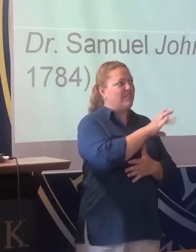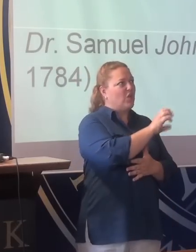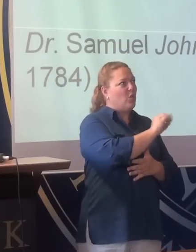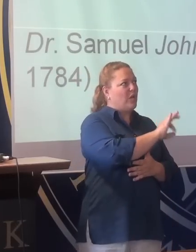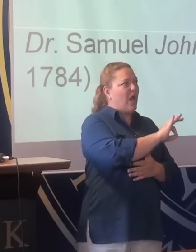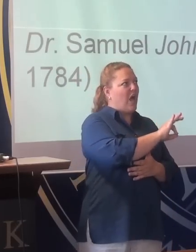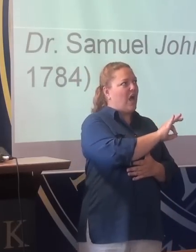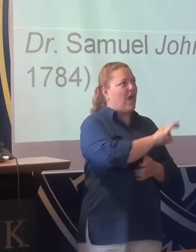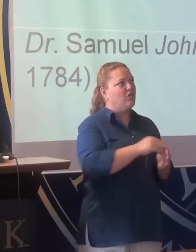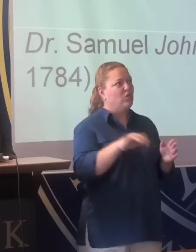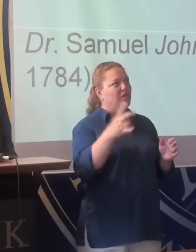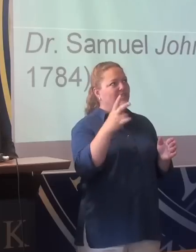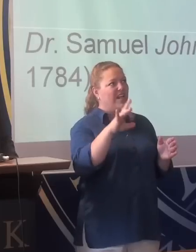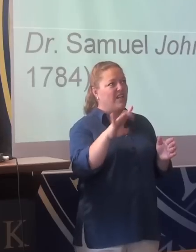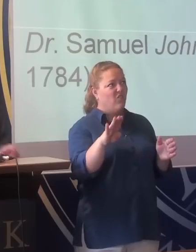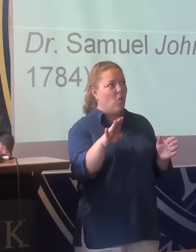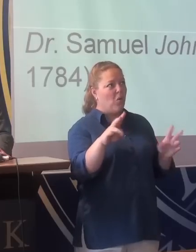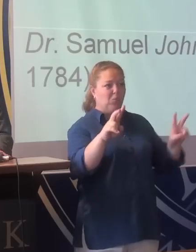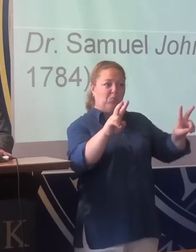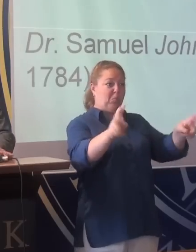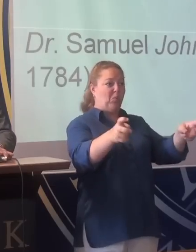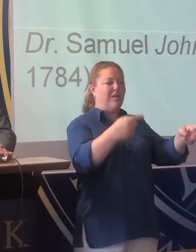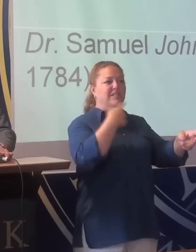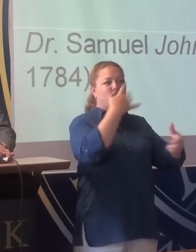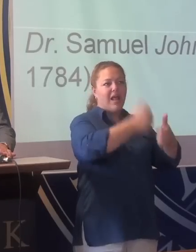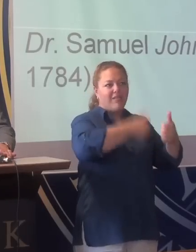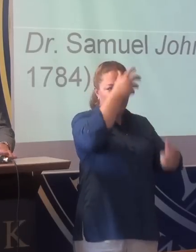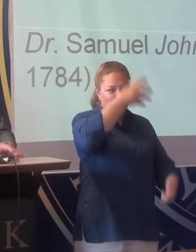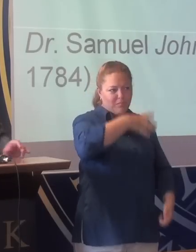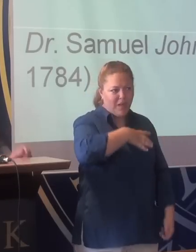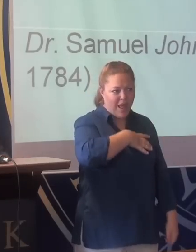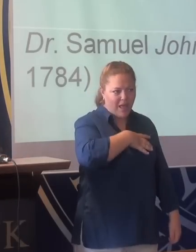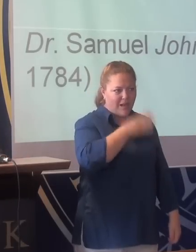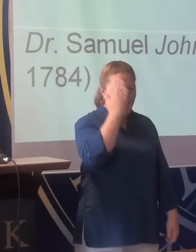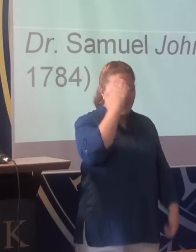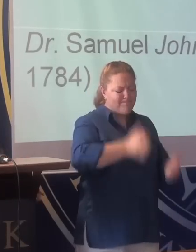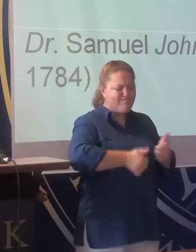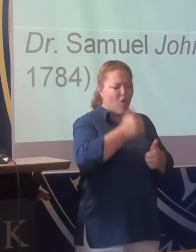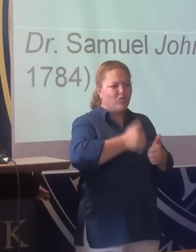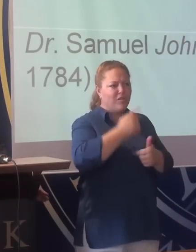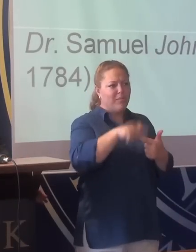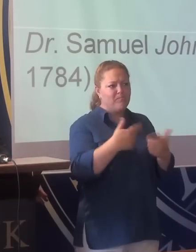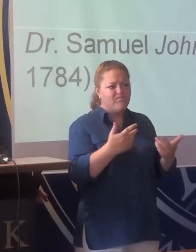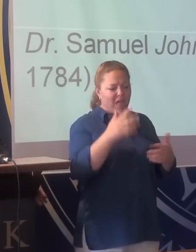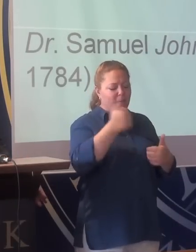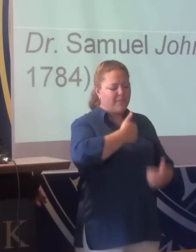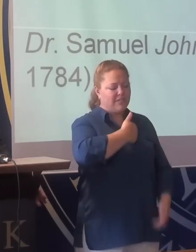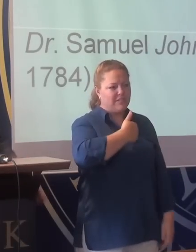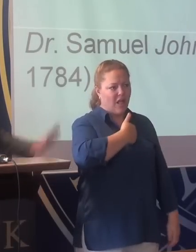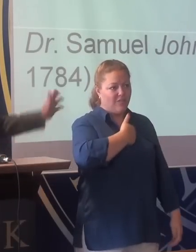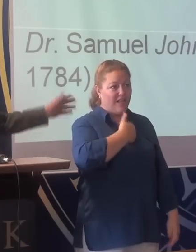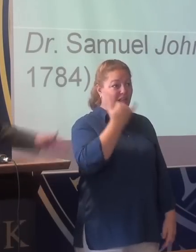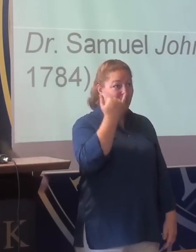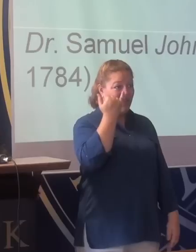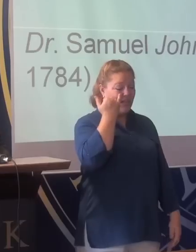and 1784, he said, every man thinks meanly of himself, who has not been